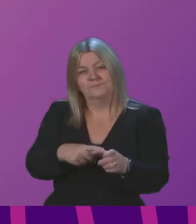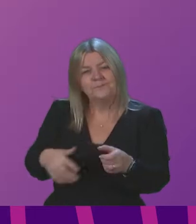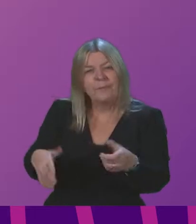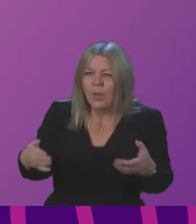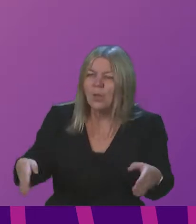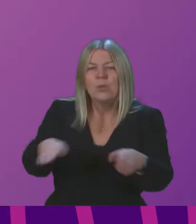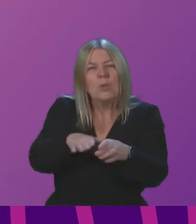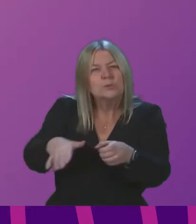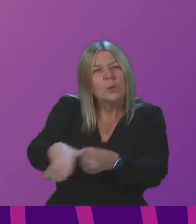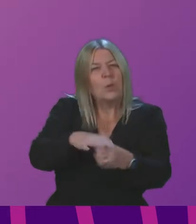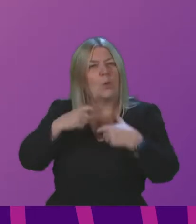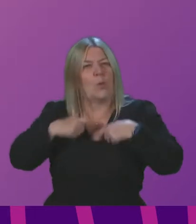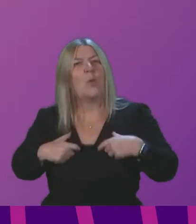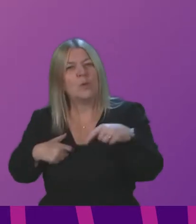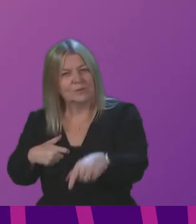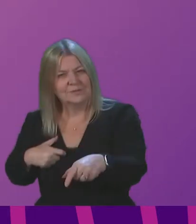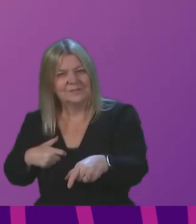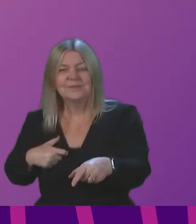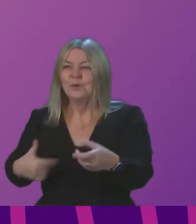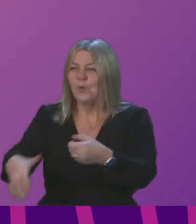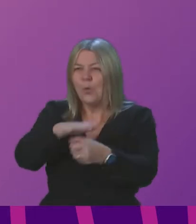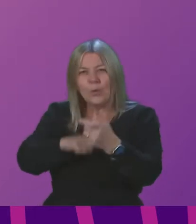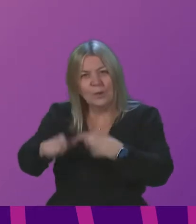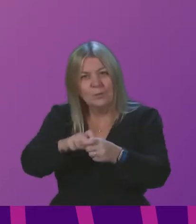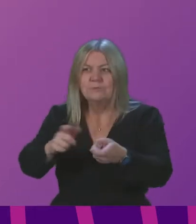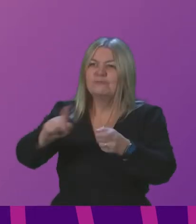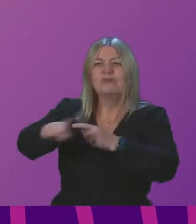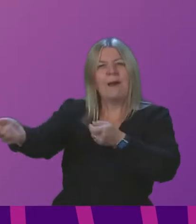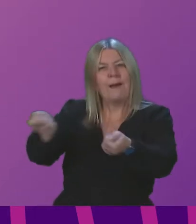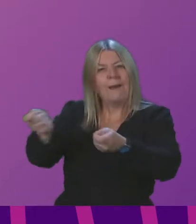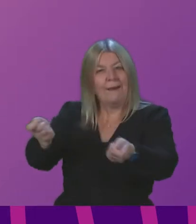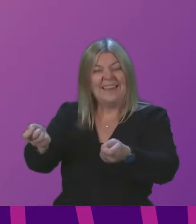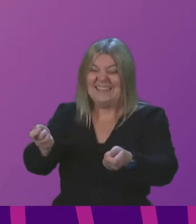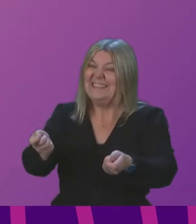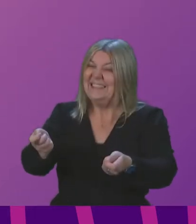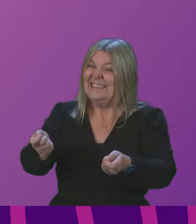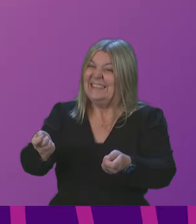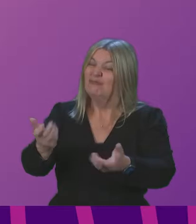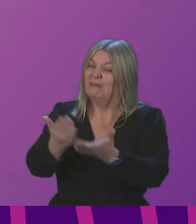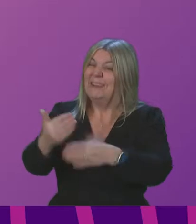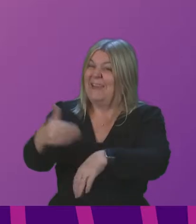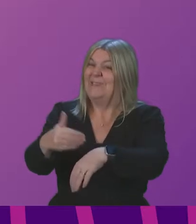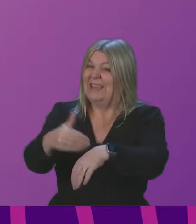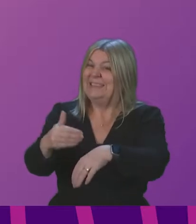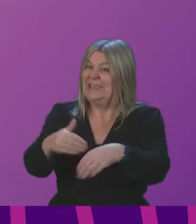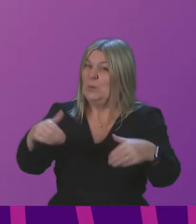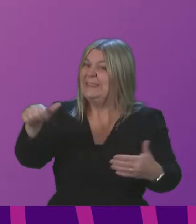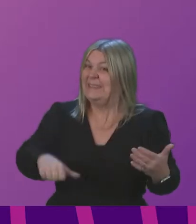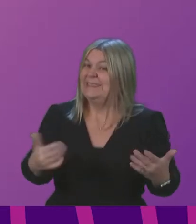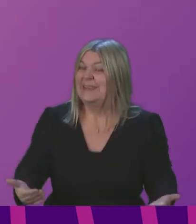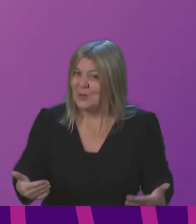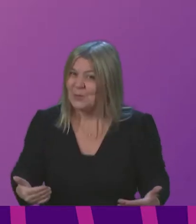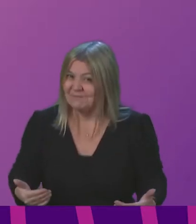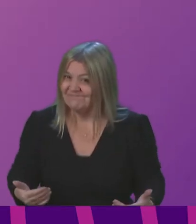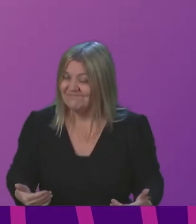from our local communities to deal with those situations I think has contributed to some of that backlog and we do need to have a concerted effort for